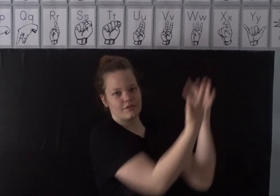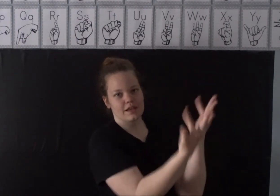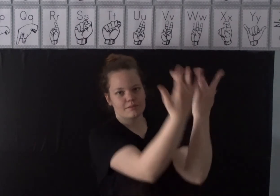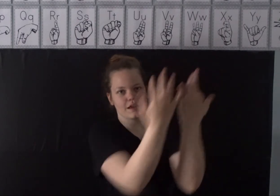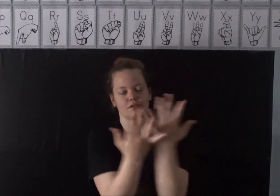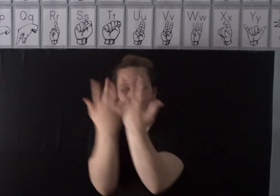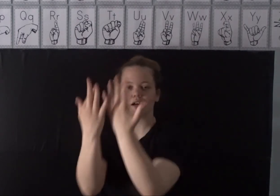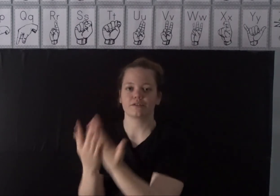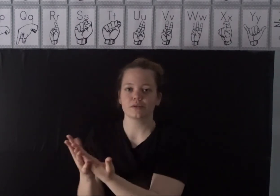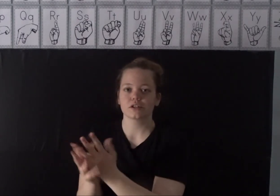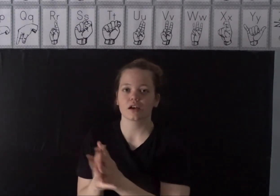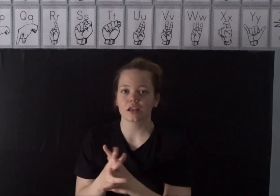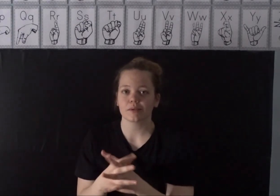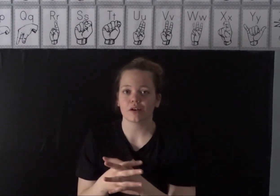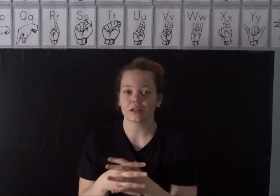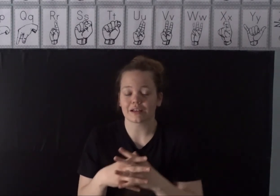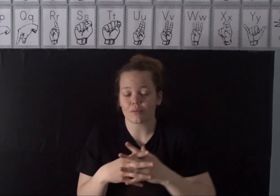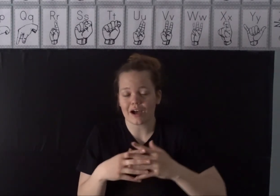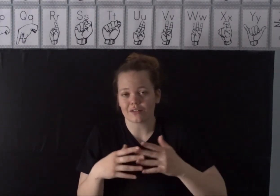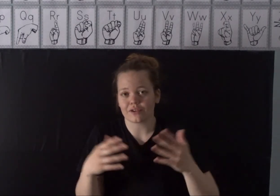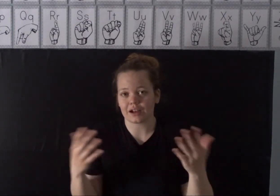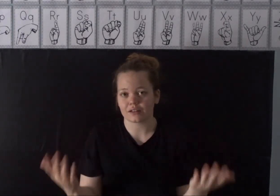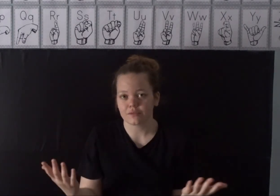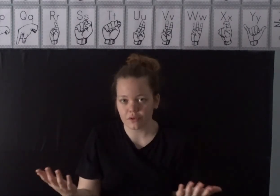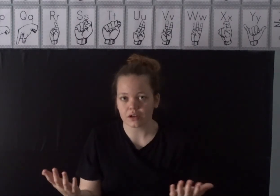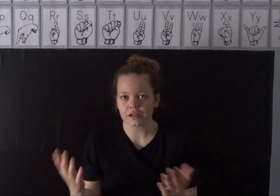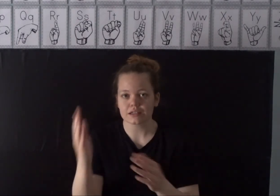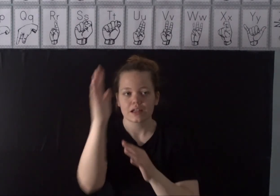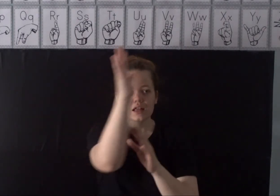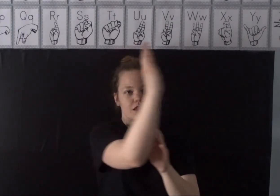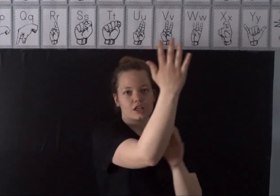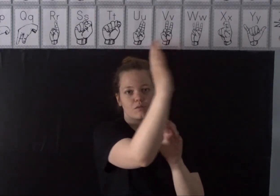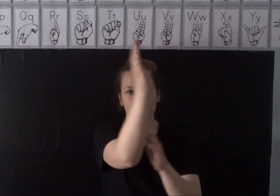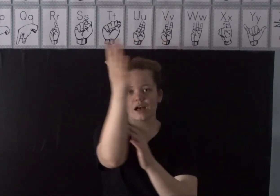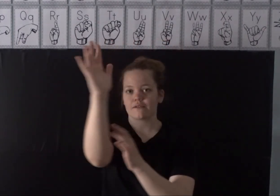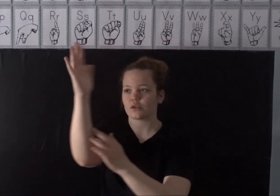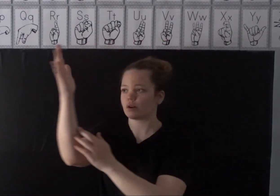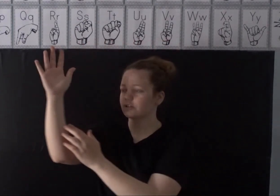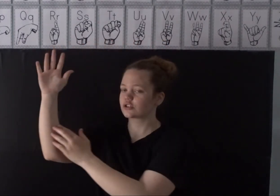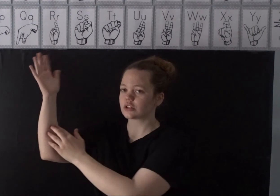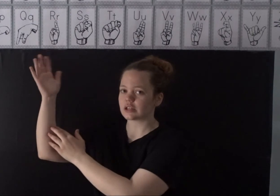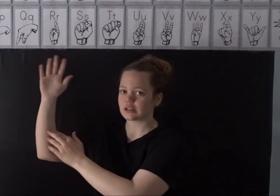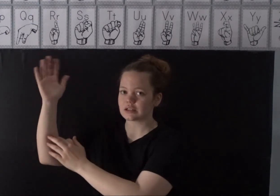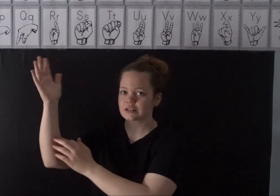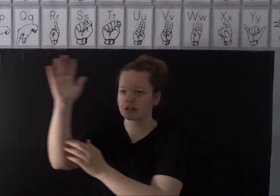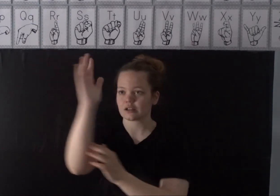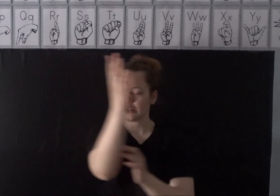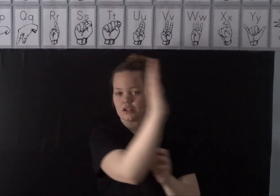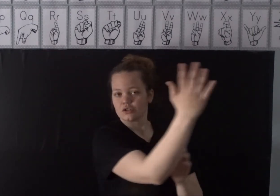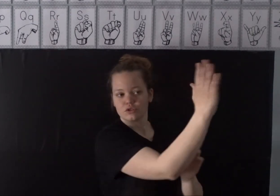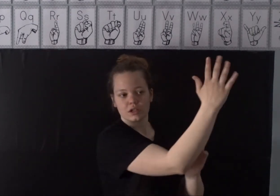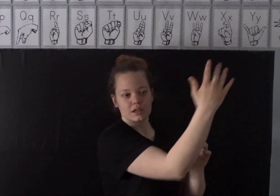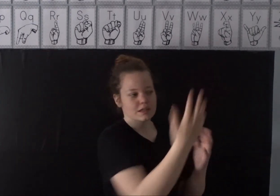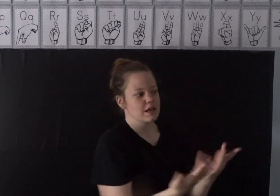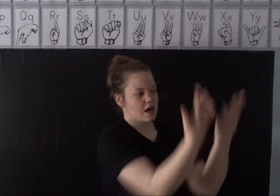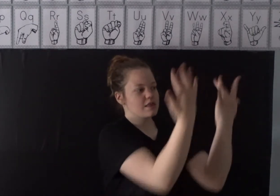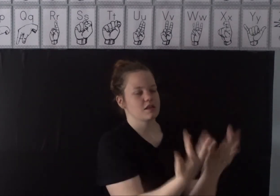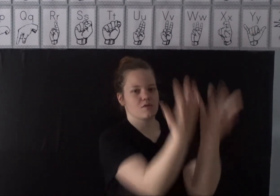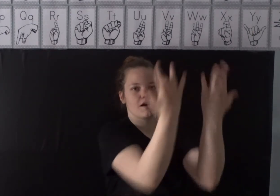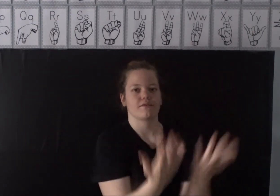flames everywhere. If you are talking about like a wildfire in the forest. Then you would have your trees. Trees. And then you have